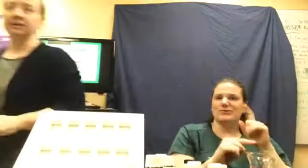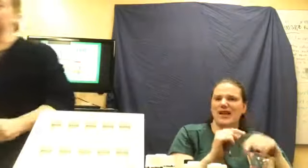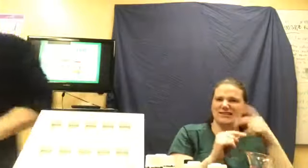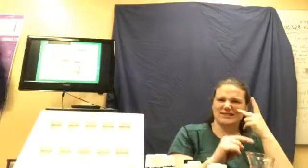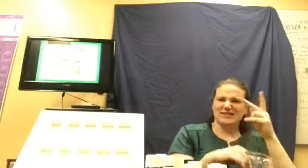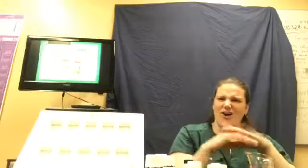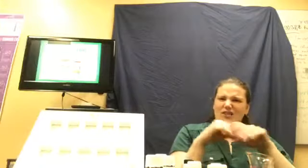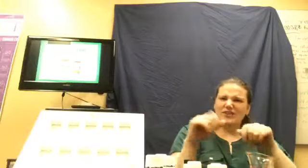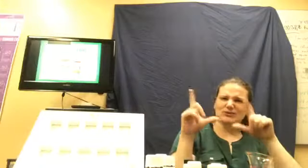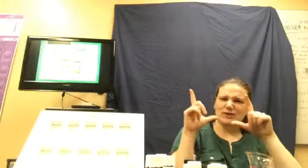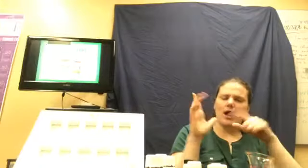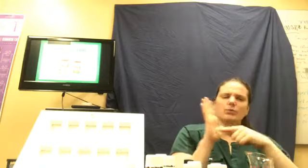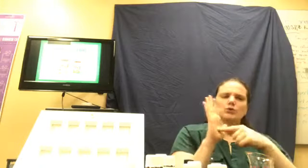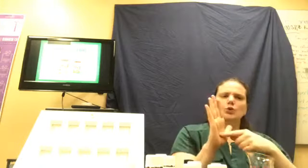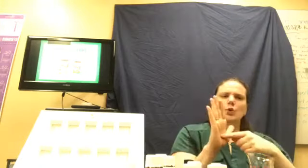Let me get the bottle.